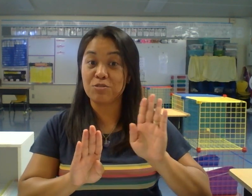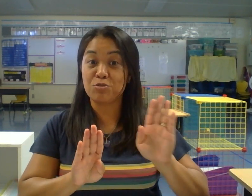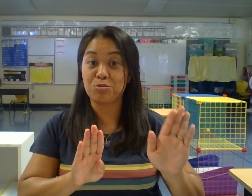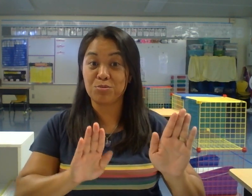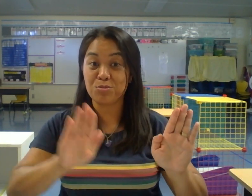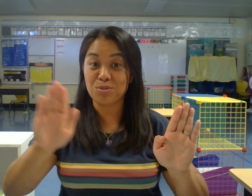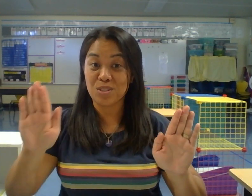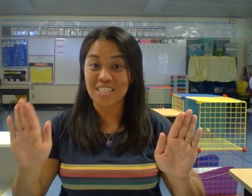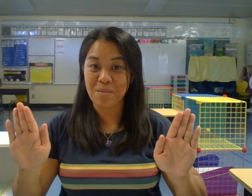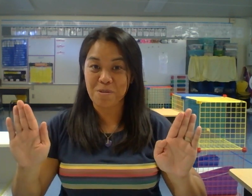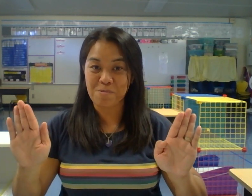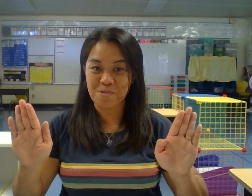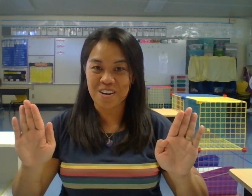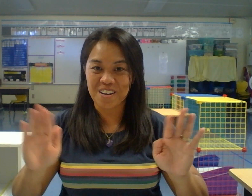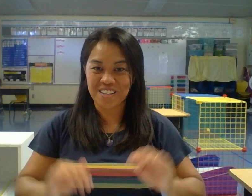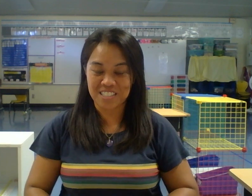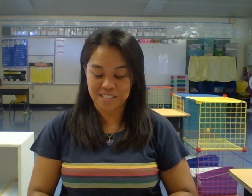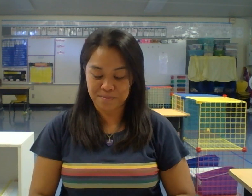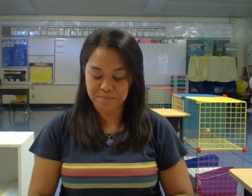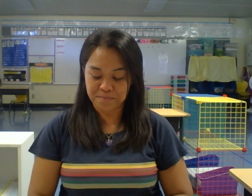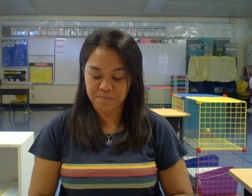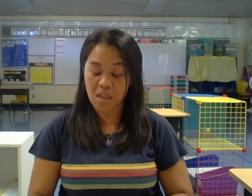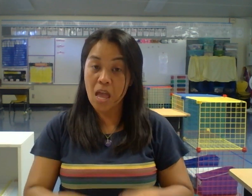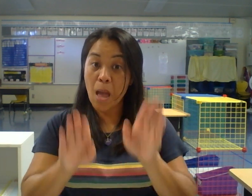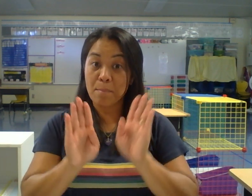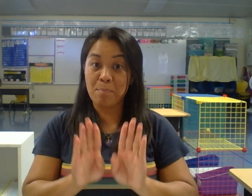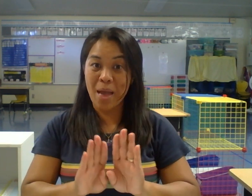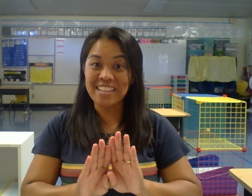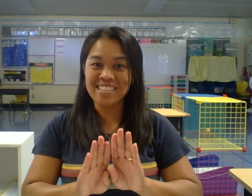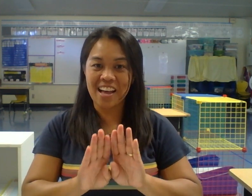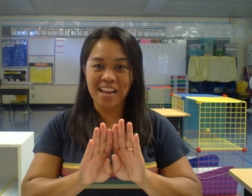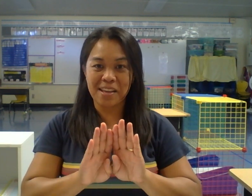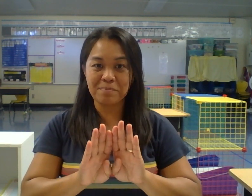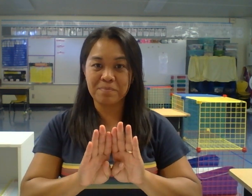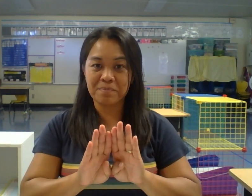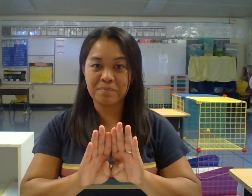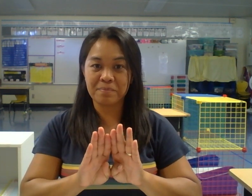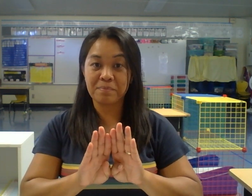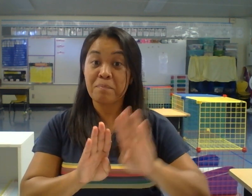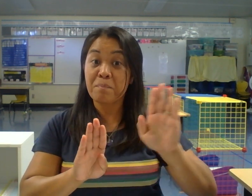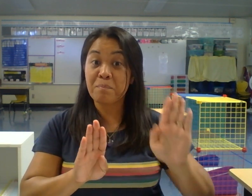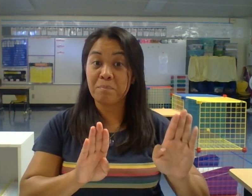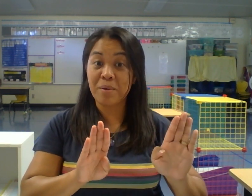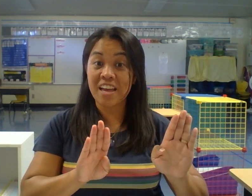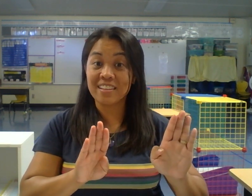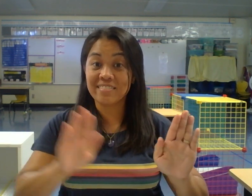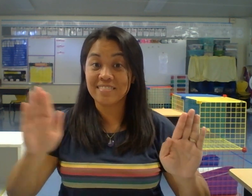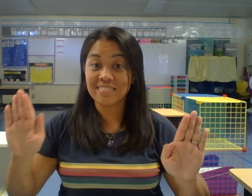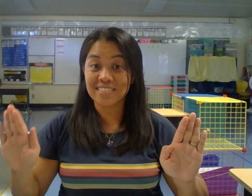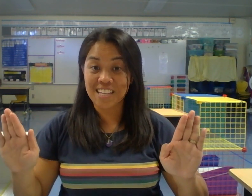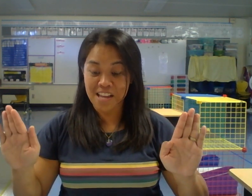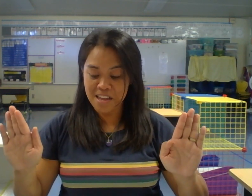two separate words. Bedtime. Bed. Time.